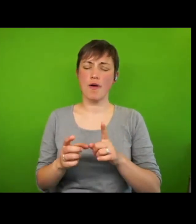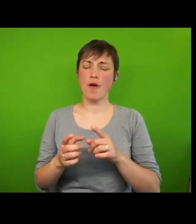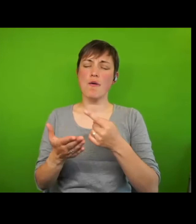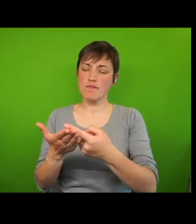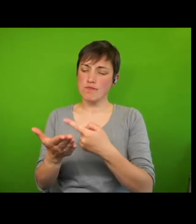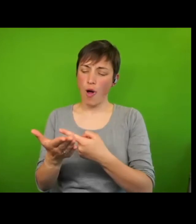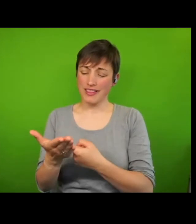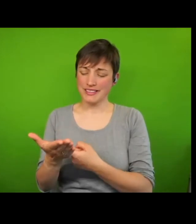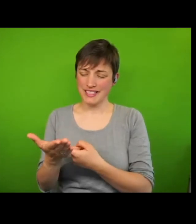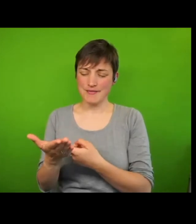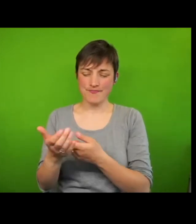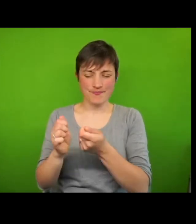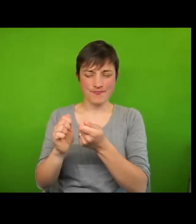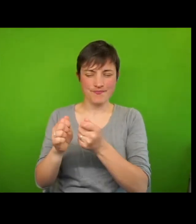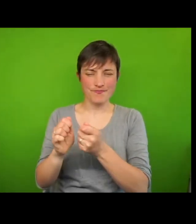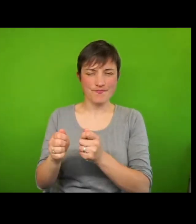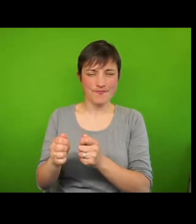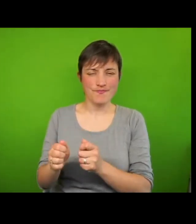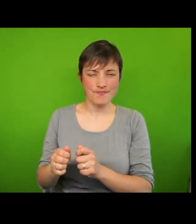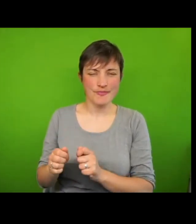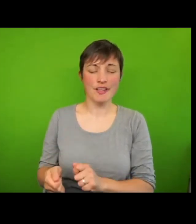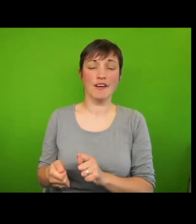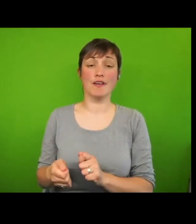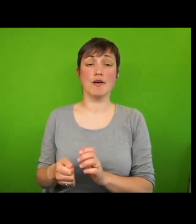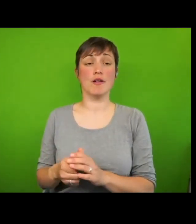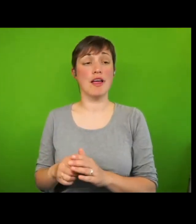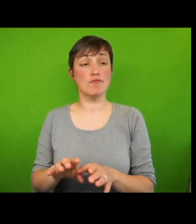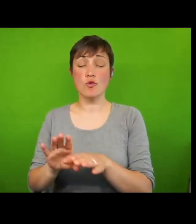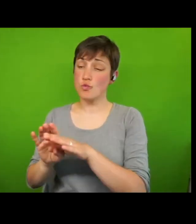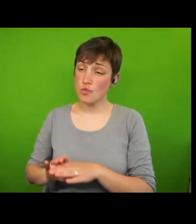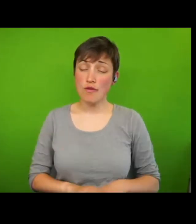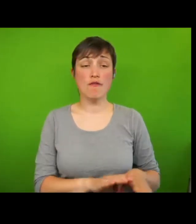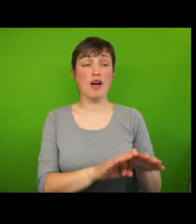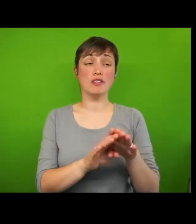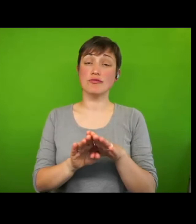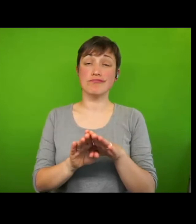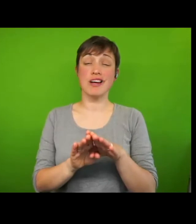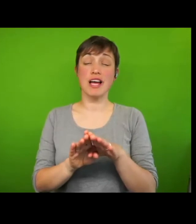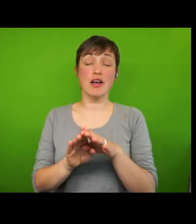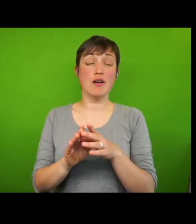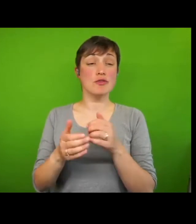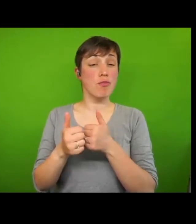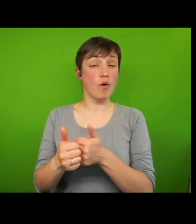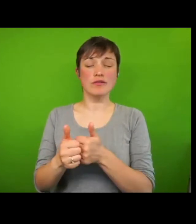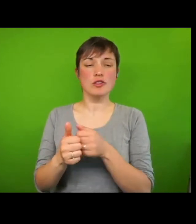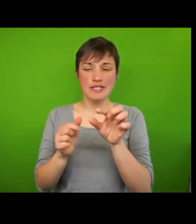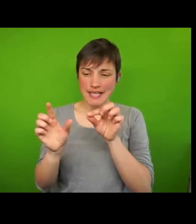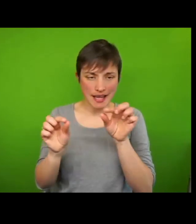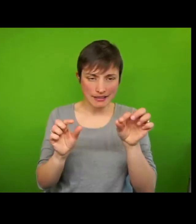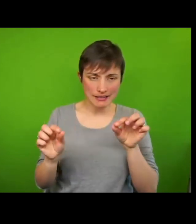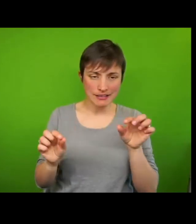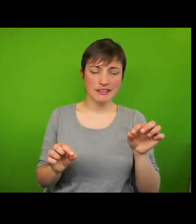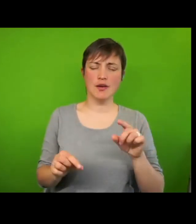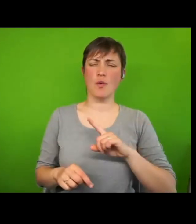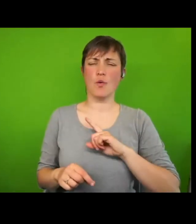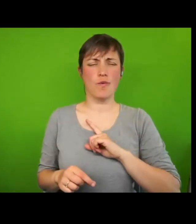And they argue it points to more universal rather than selective forms of support, as on the one side means testing can harm dignity